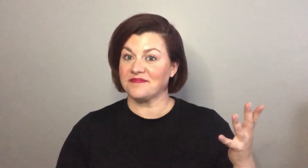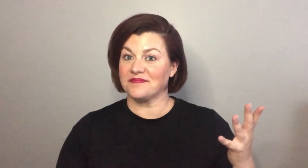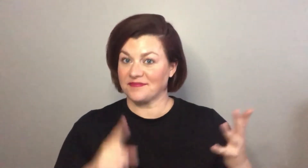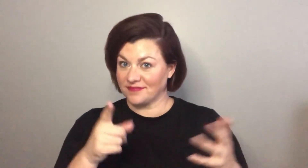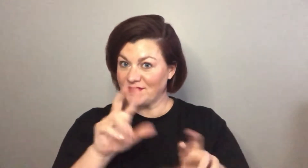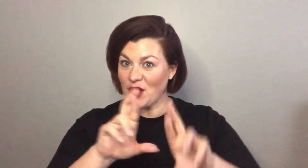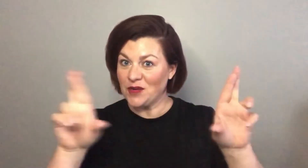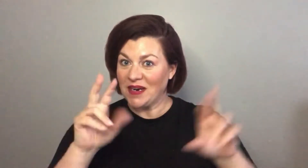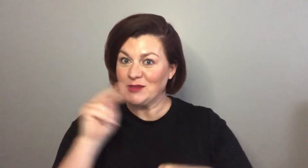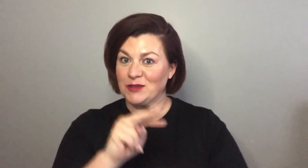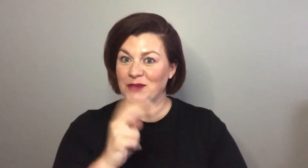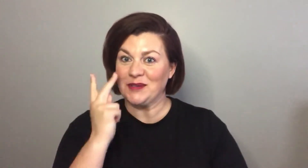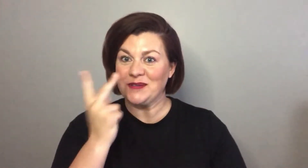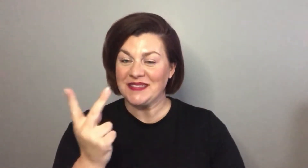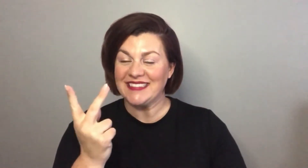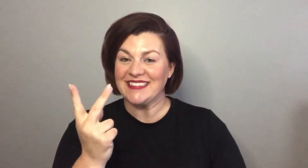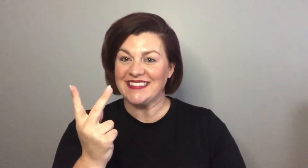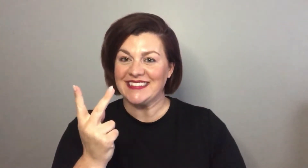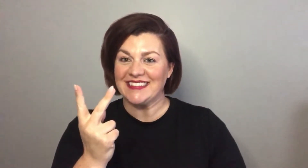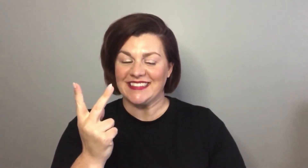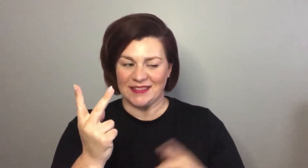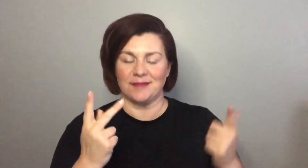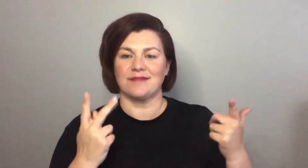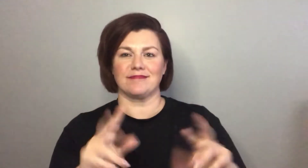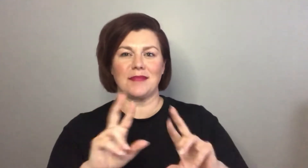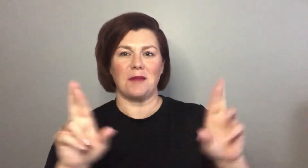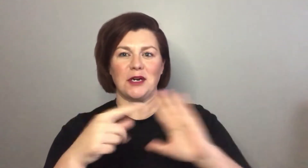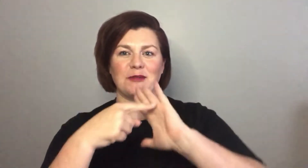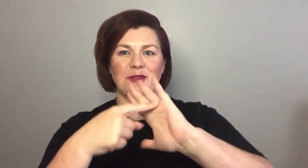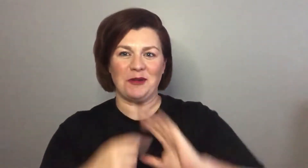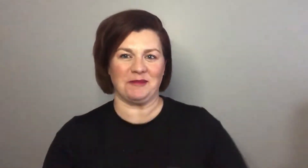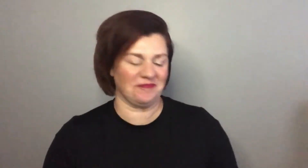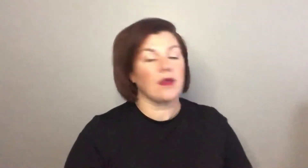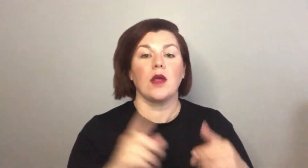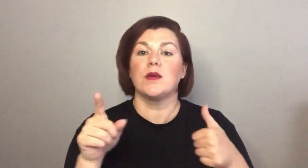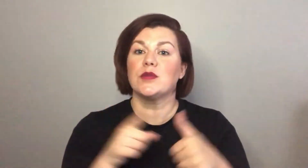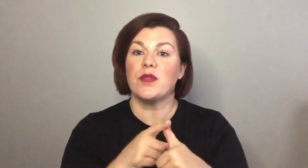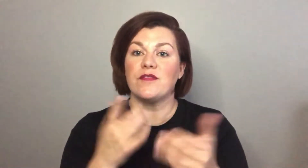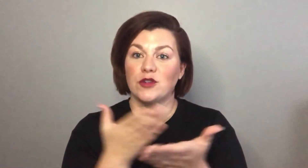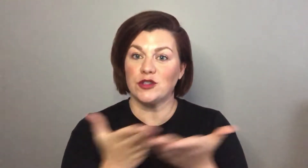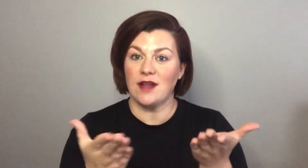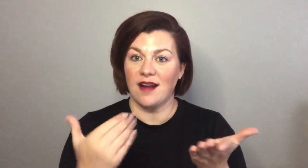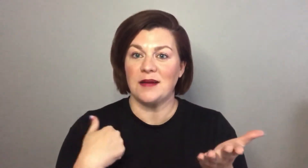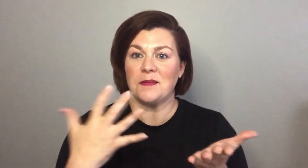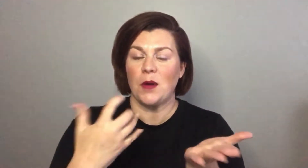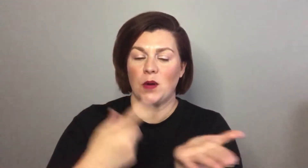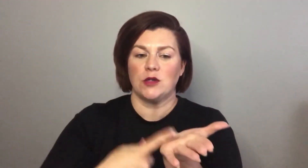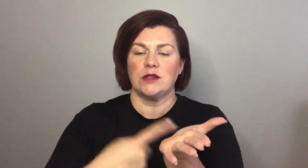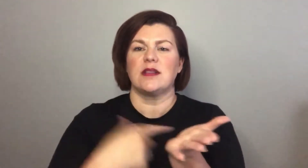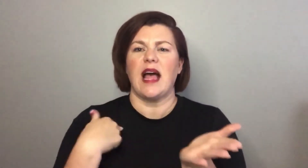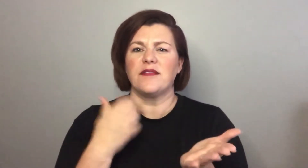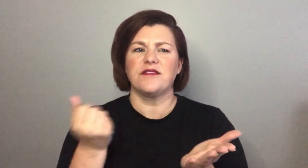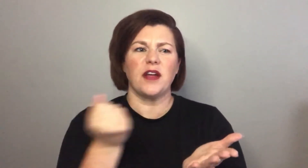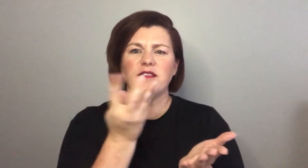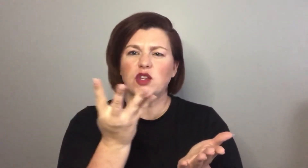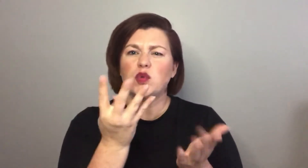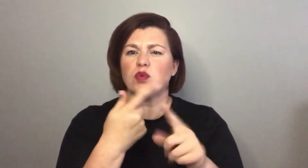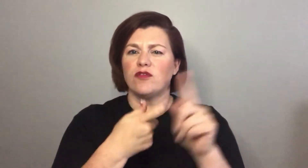you ready to see what I got I'm ready to show you let's go so the first thing